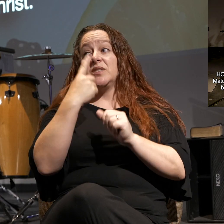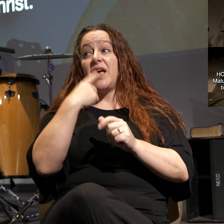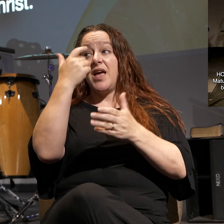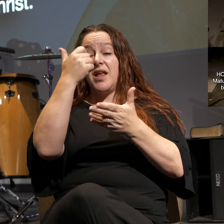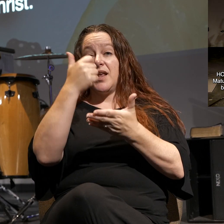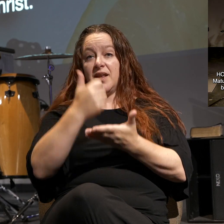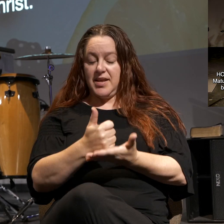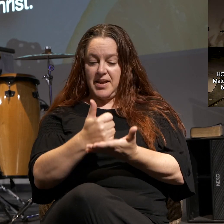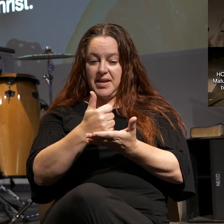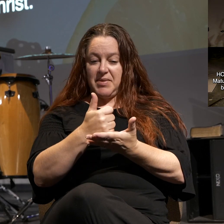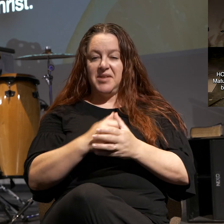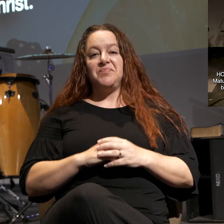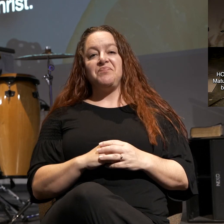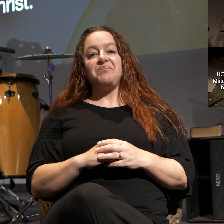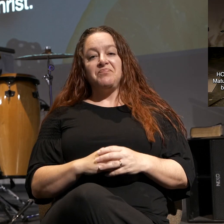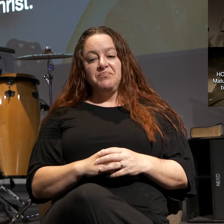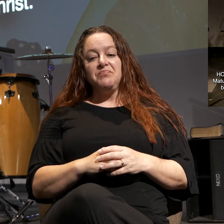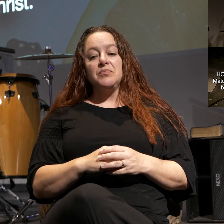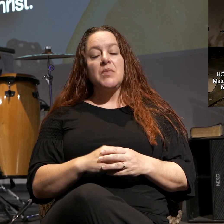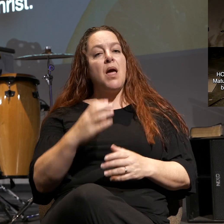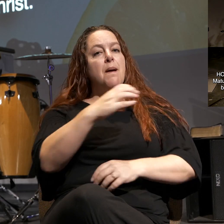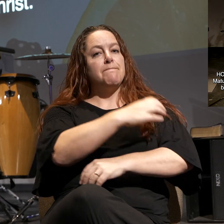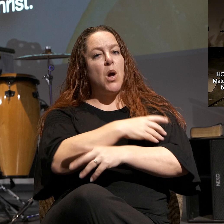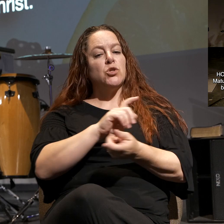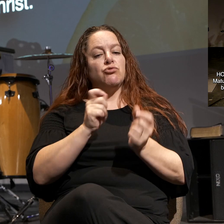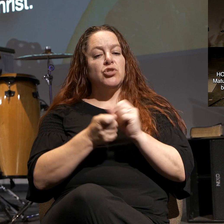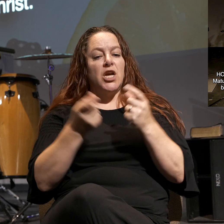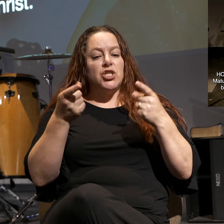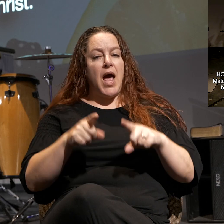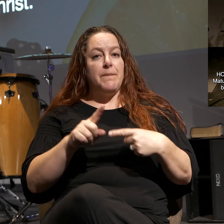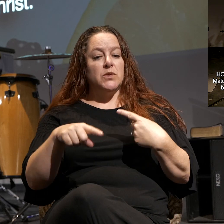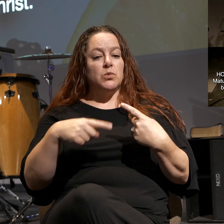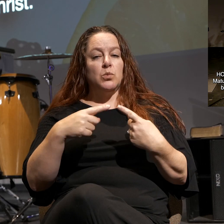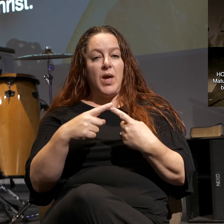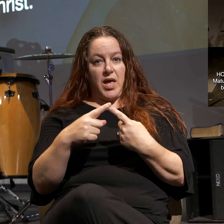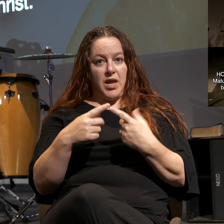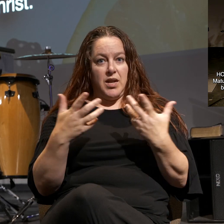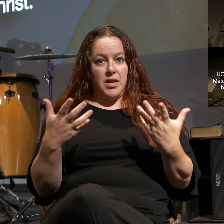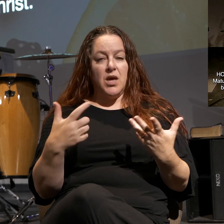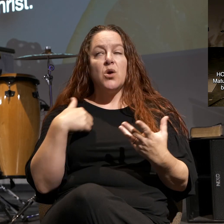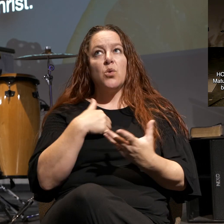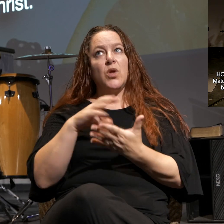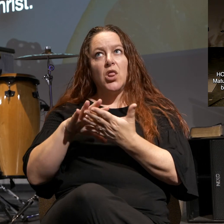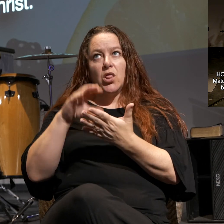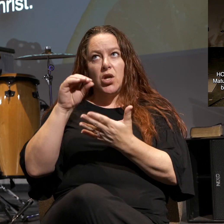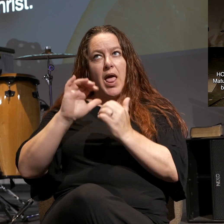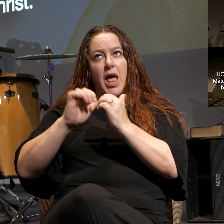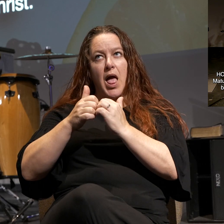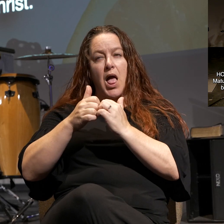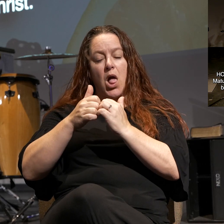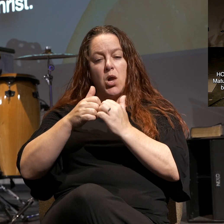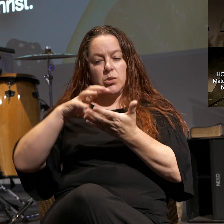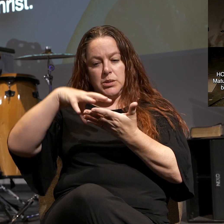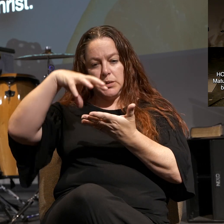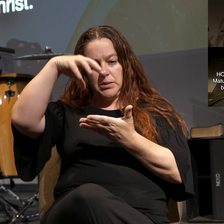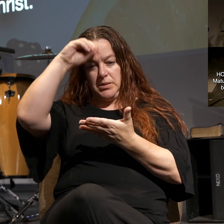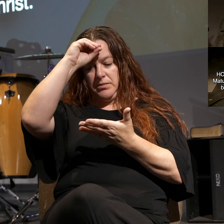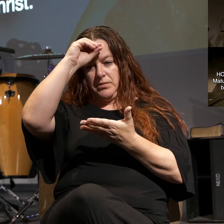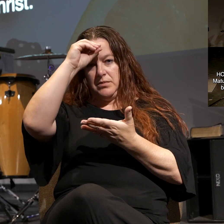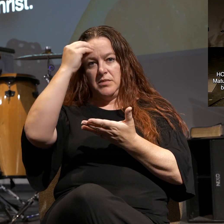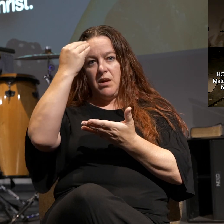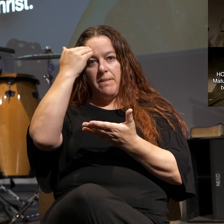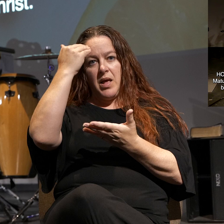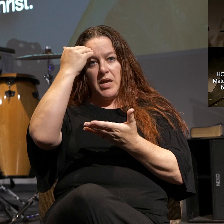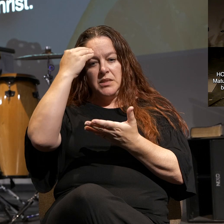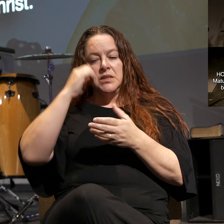said, amen. So power to change happens when we learn how to inform our minds right here. We know,